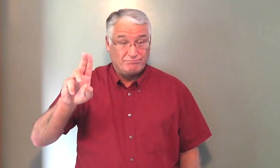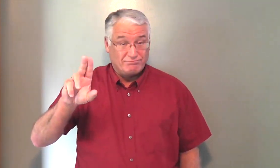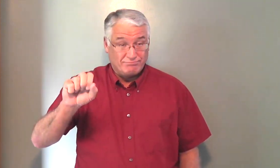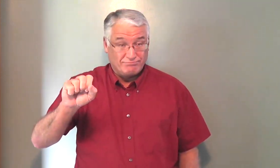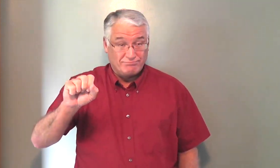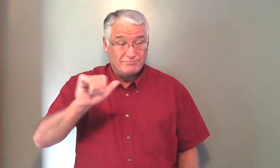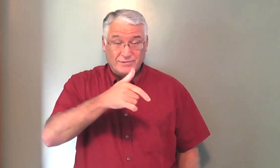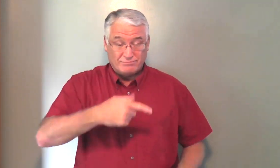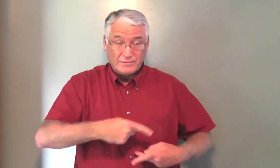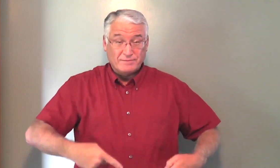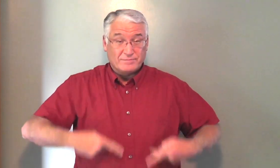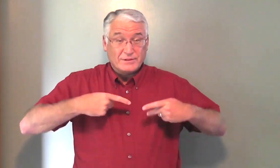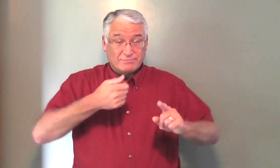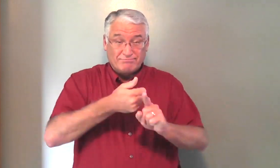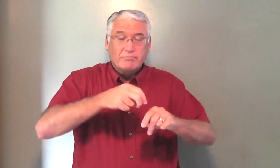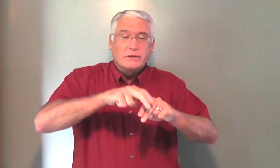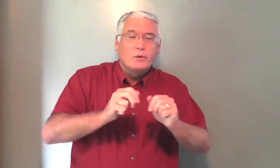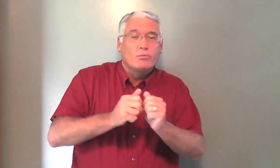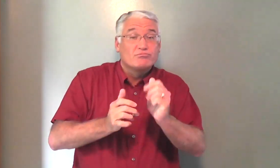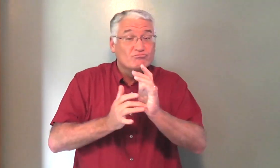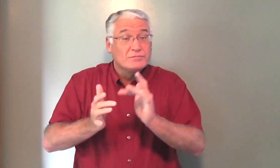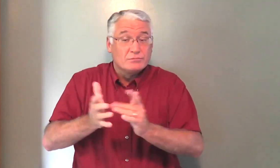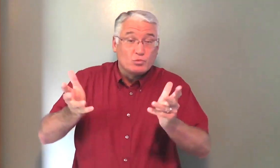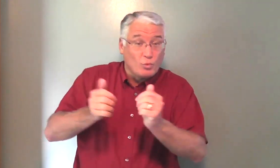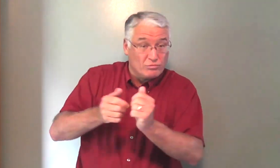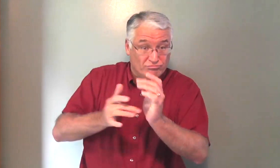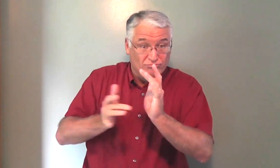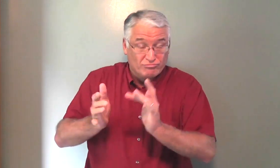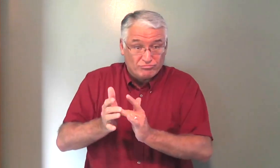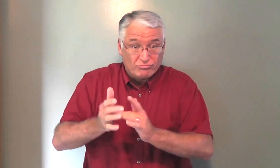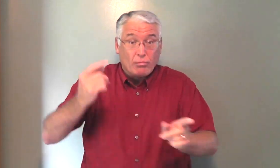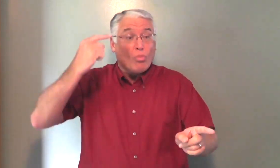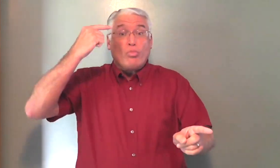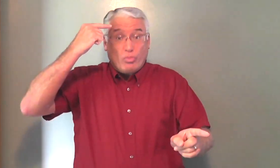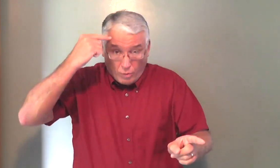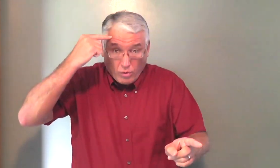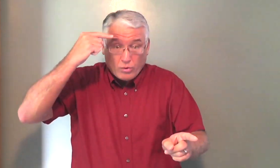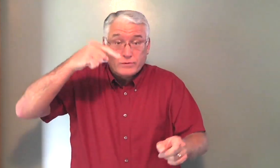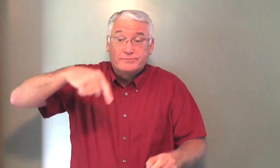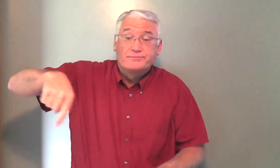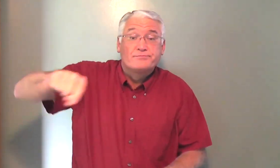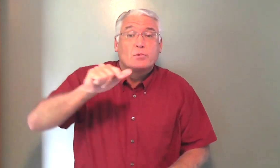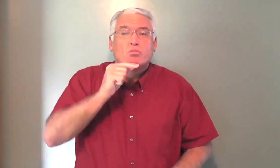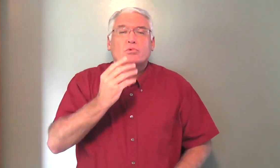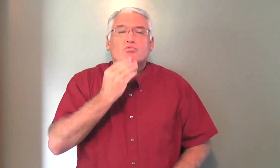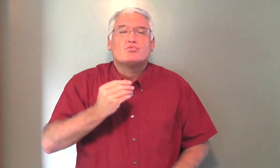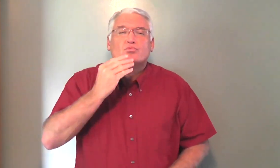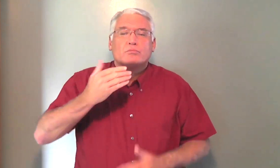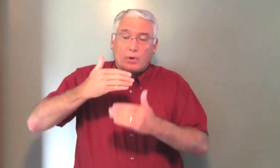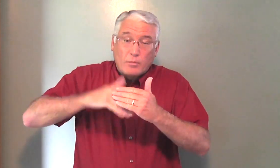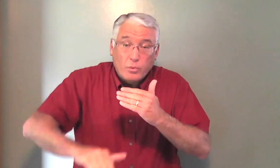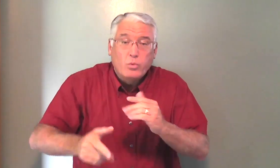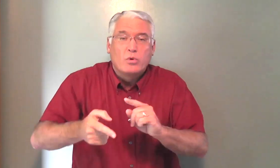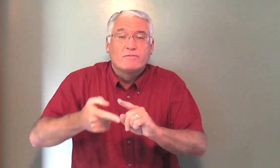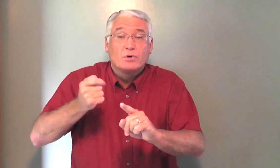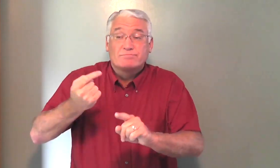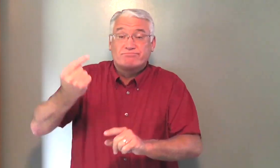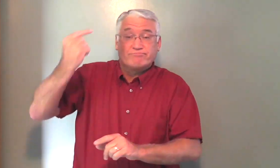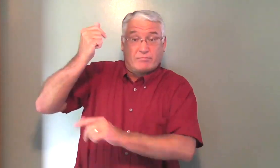Nicodemus, the Pharisee, Whom Jesus was having a discussion with, He thought that the Jewish people who